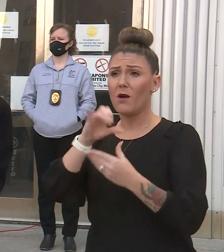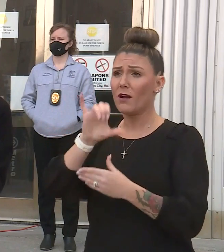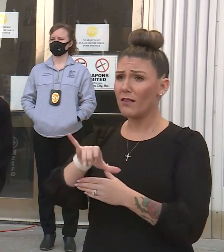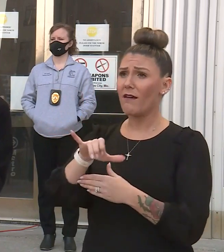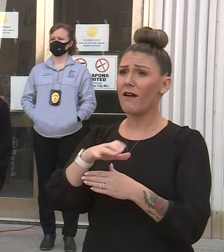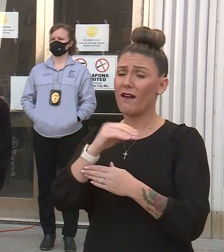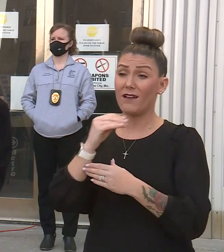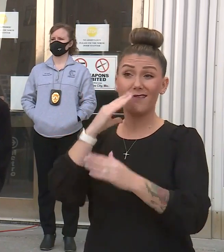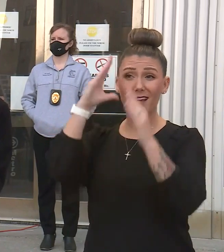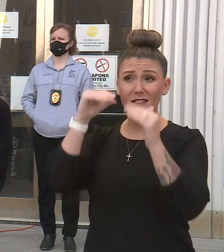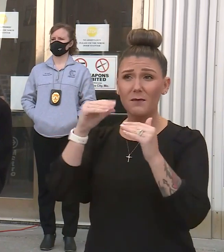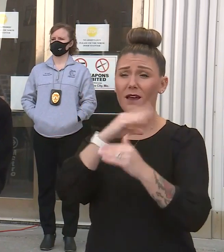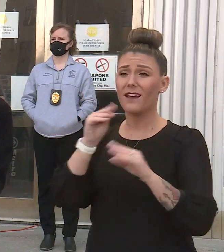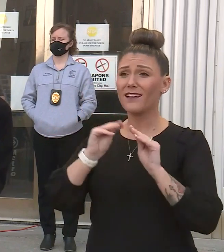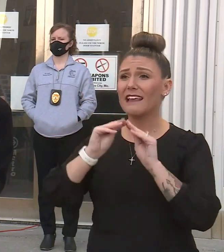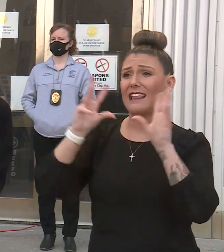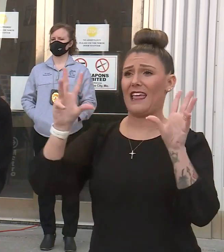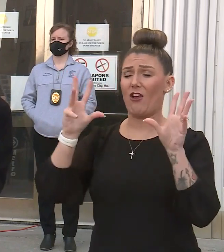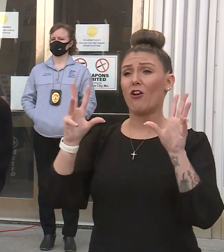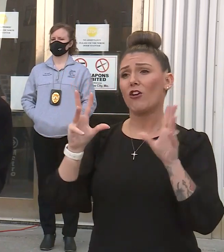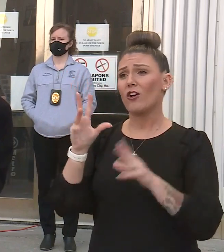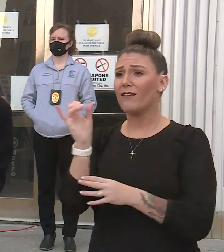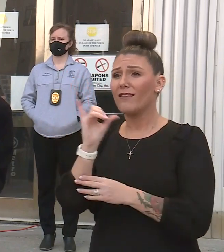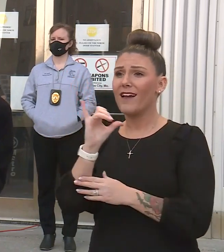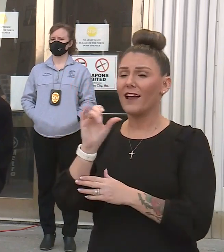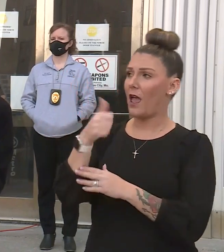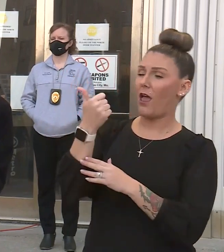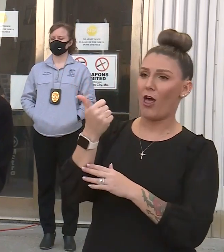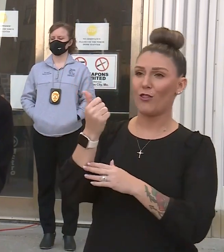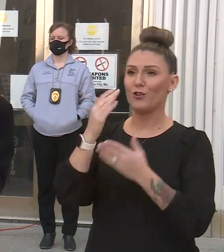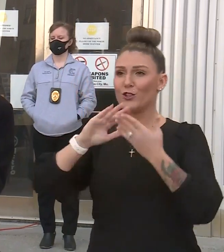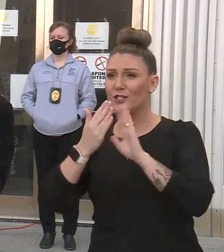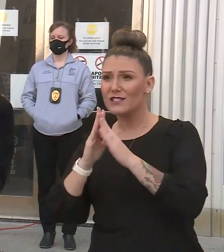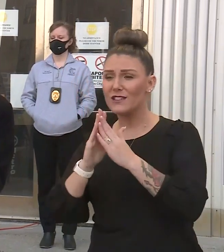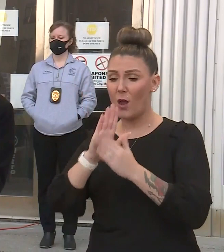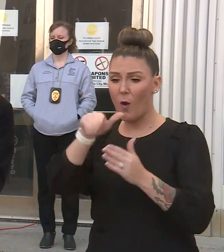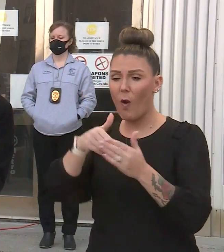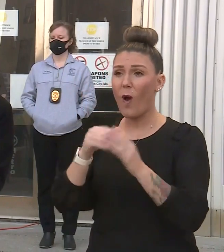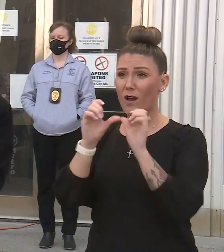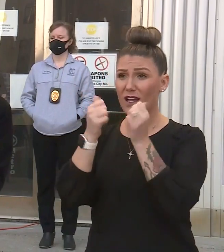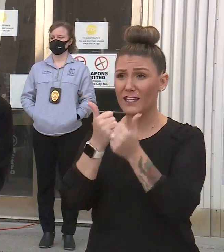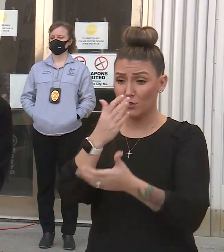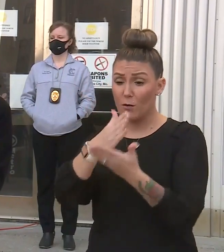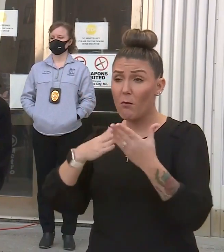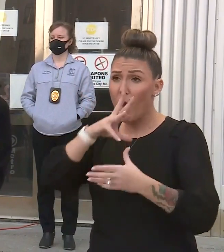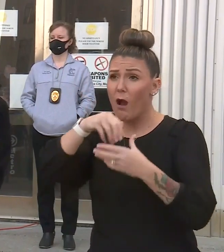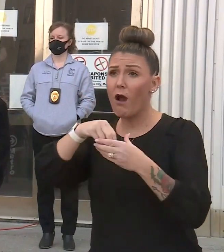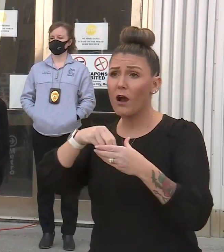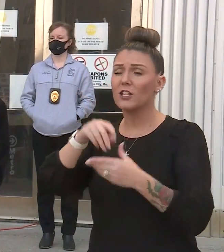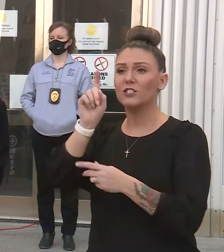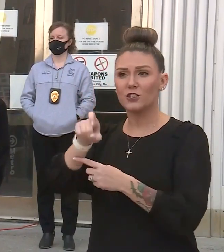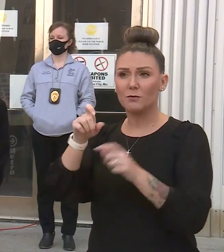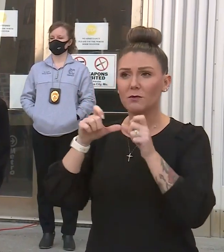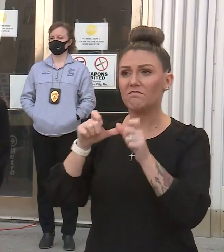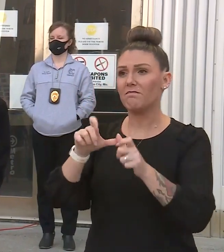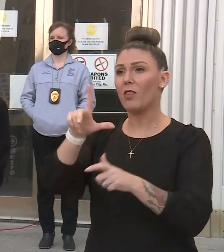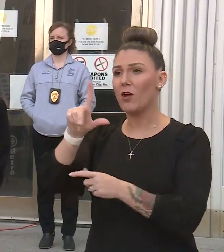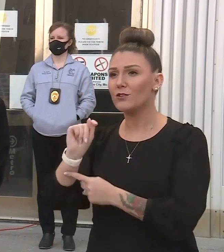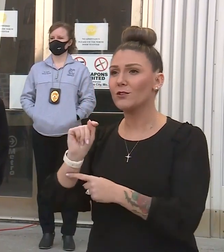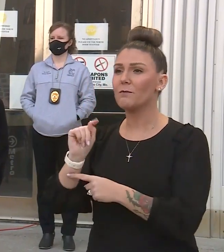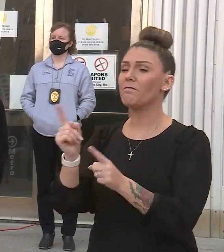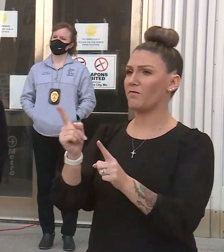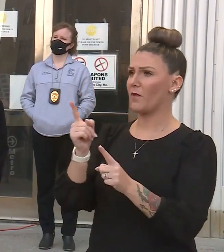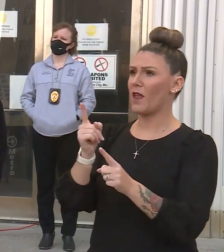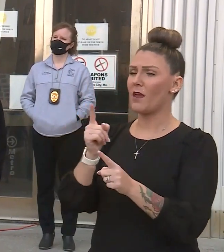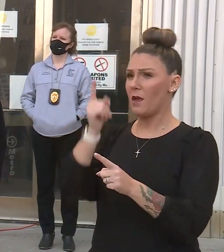that, and I think we'll make clear to Kansas Citians, much like in every other city, that every agency that's a part of that effort should be a part of it long term. Yes,